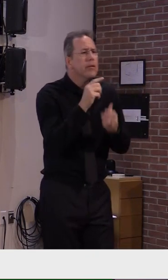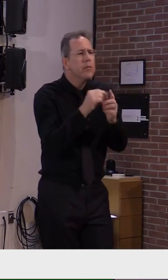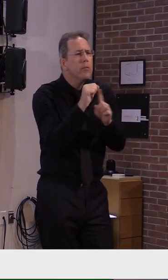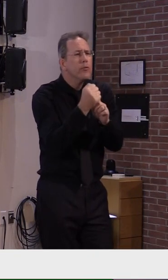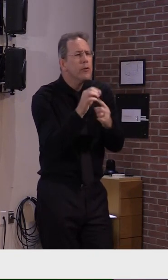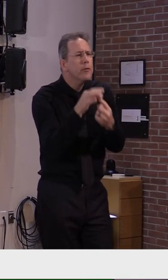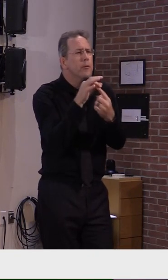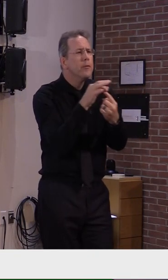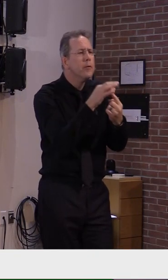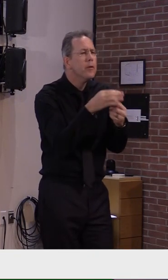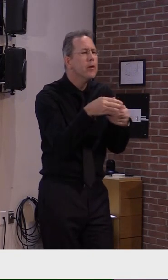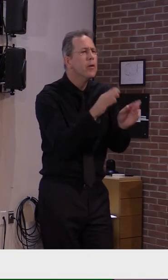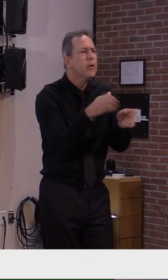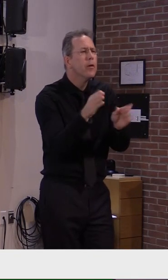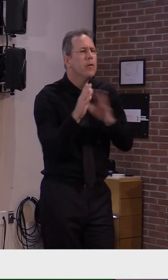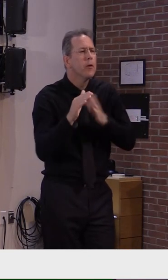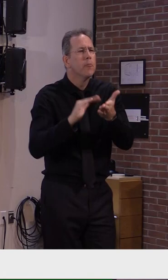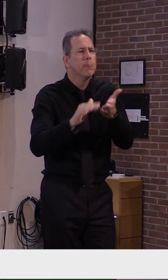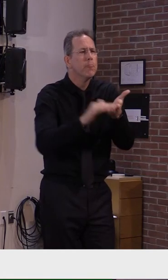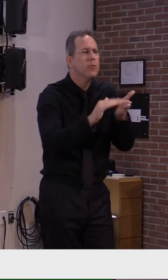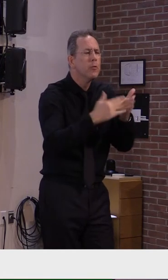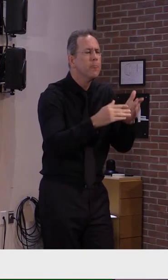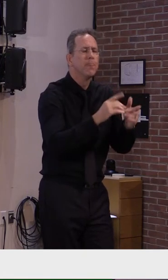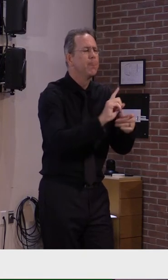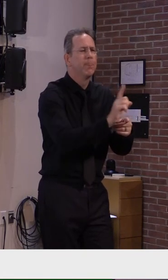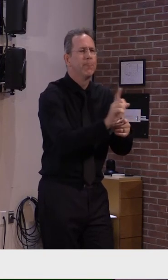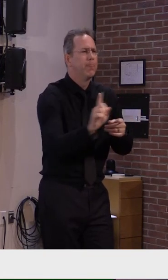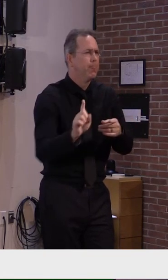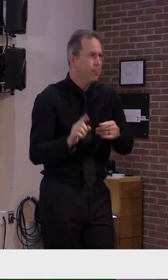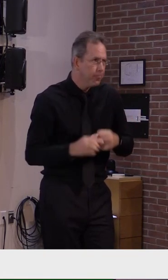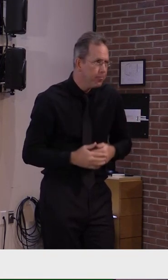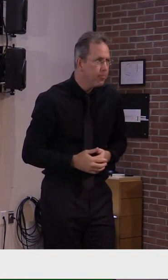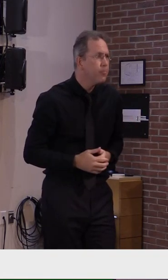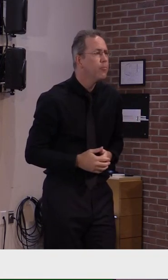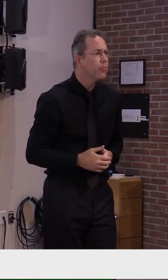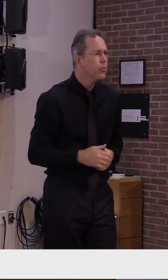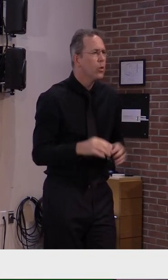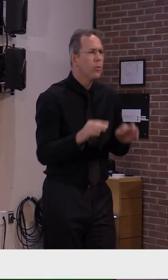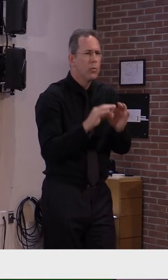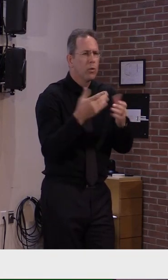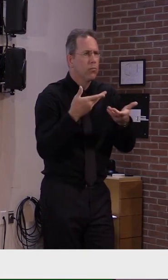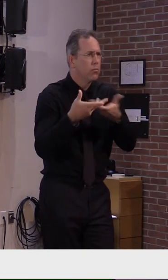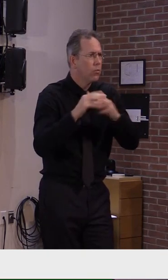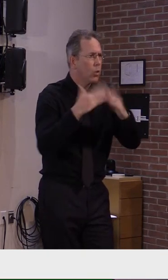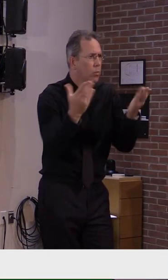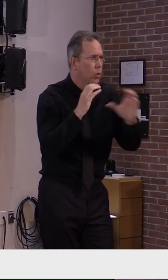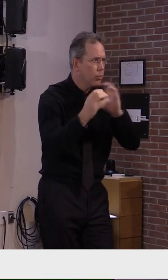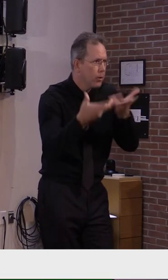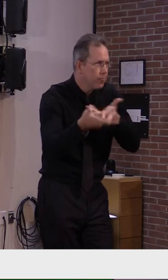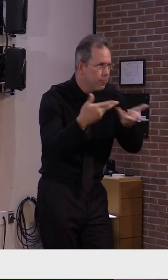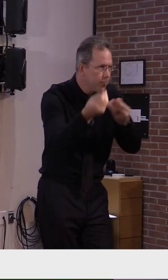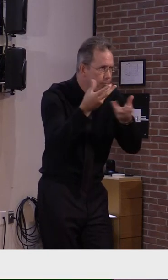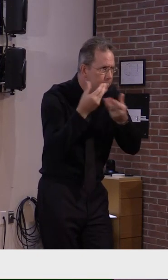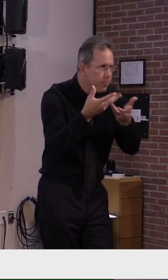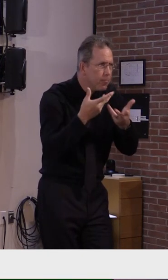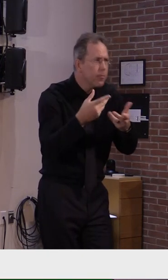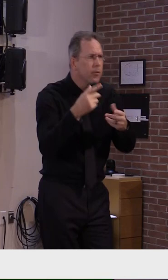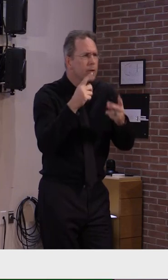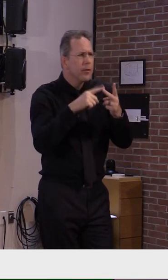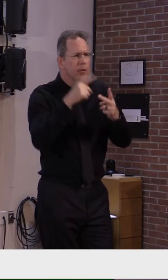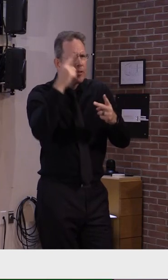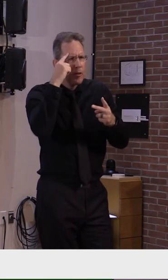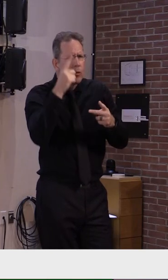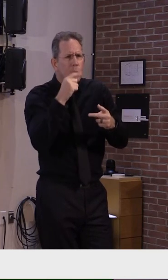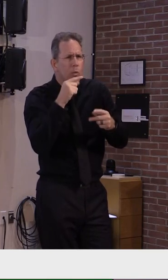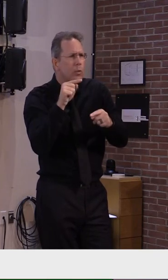communications needs, or a patient with cognitive impairment or disability who requires